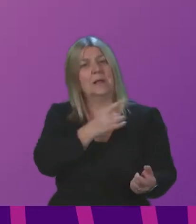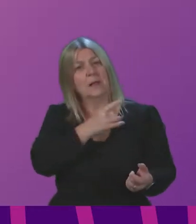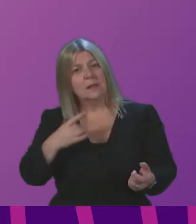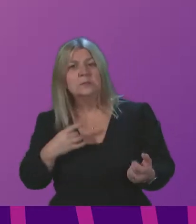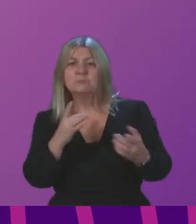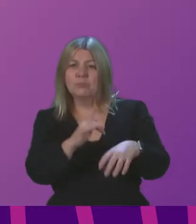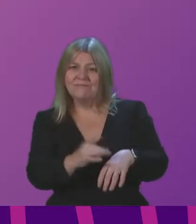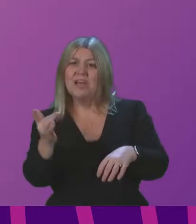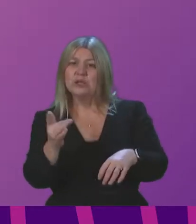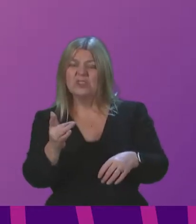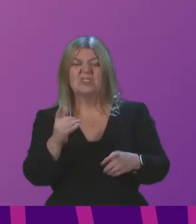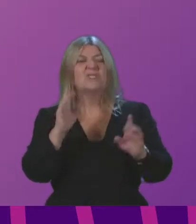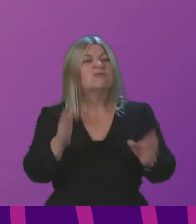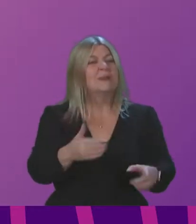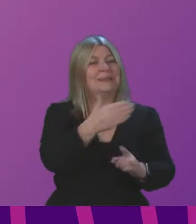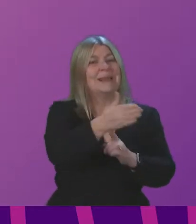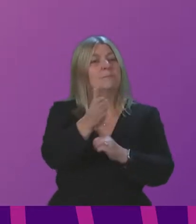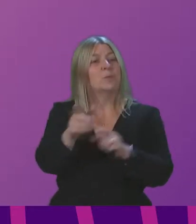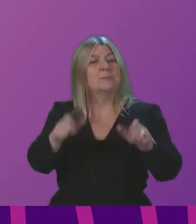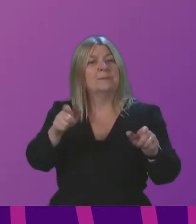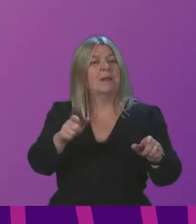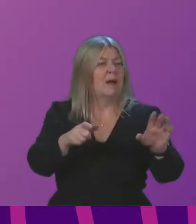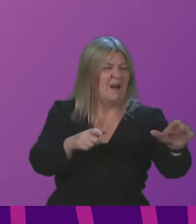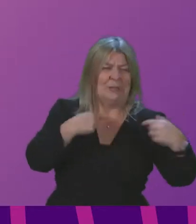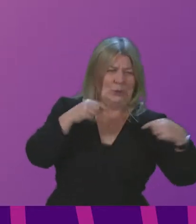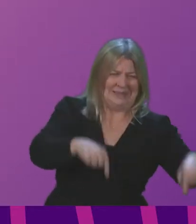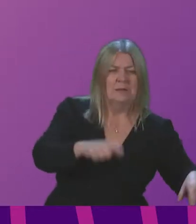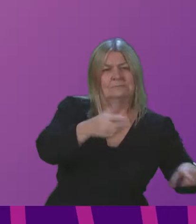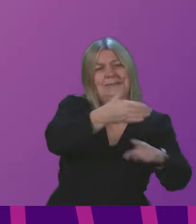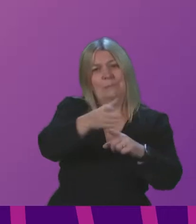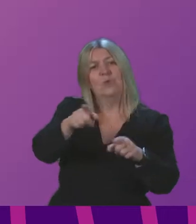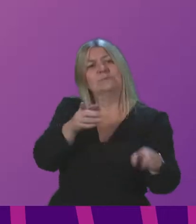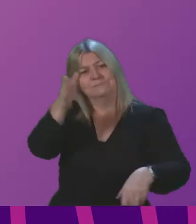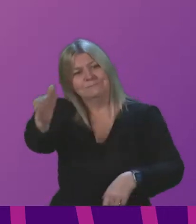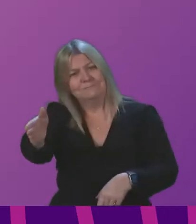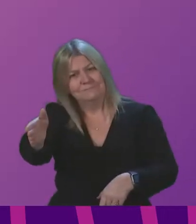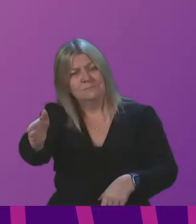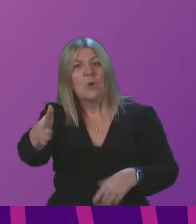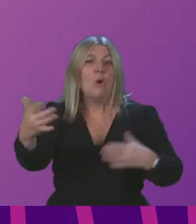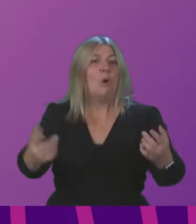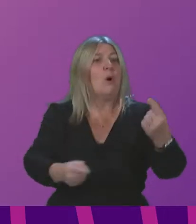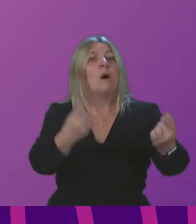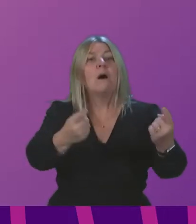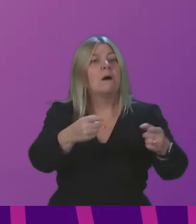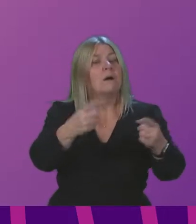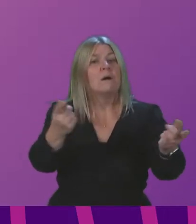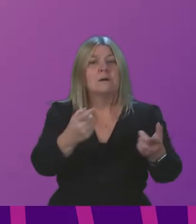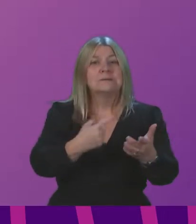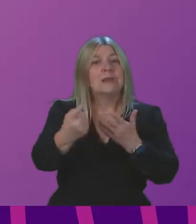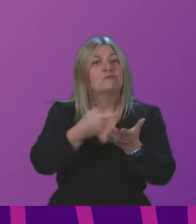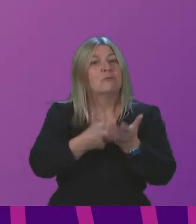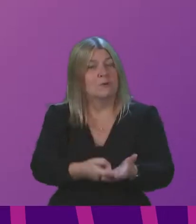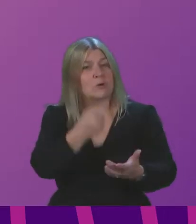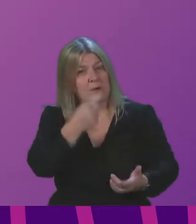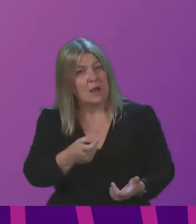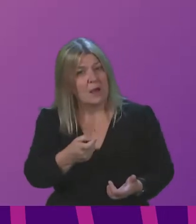professionals to signpost patients to resources and for patients to self-refer. Community Mental Health Link workers will hopefully